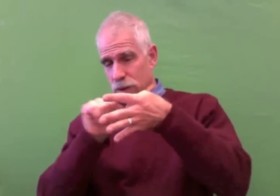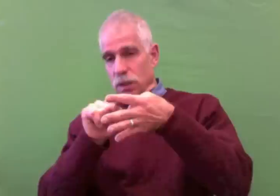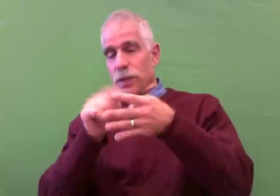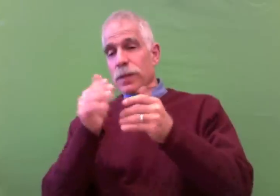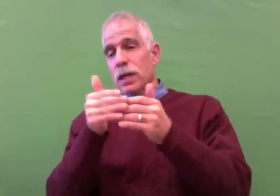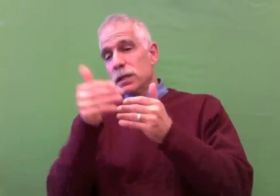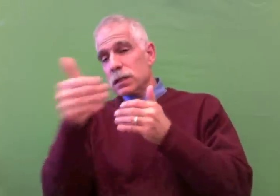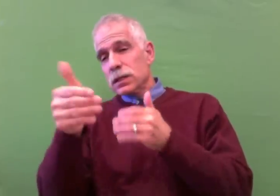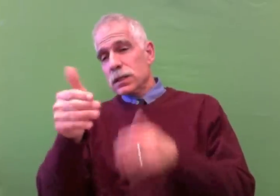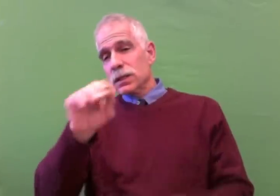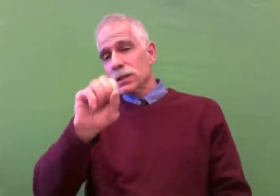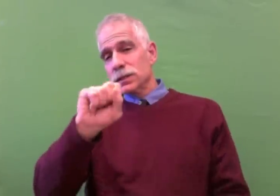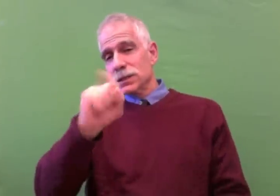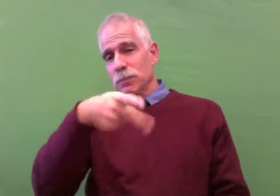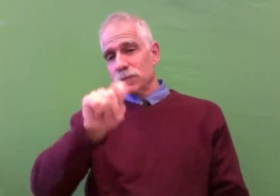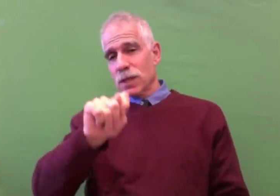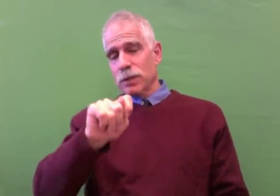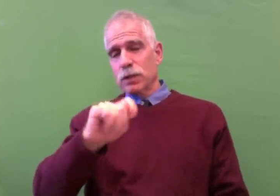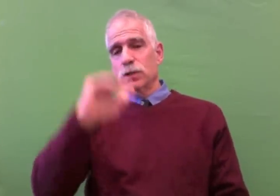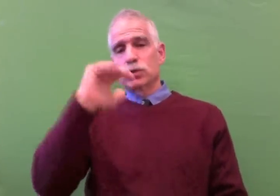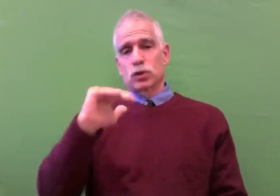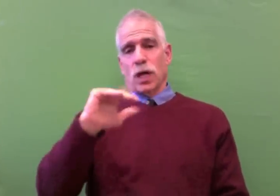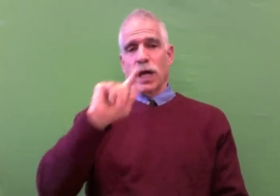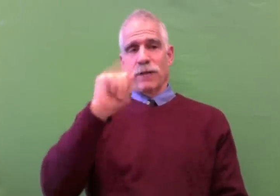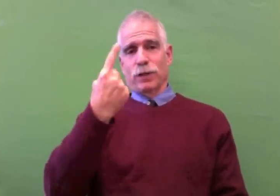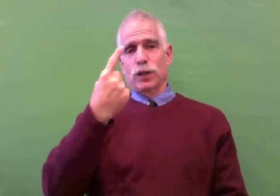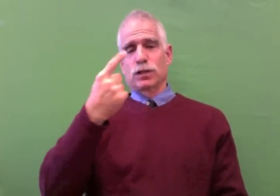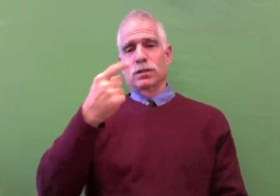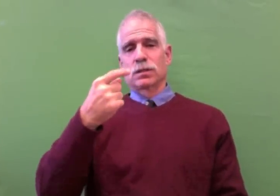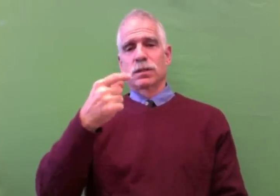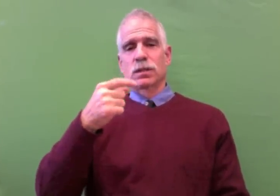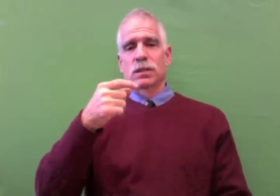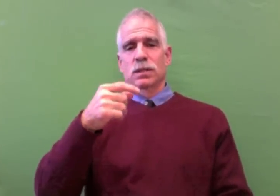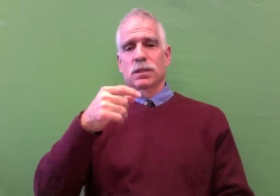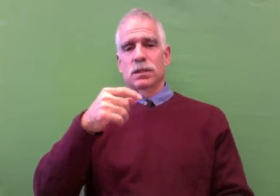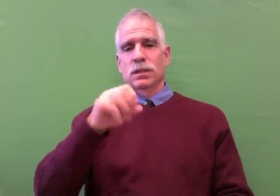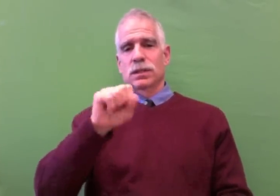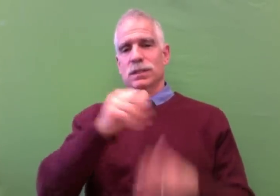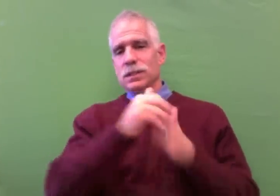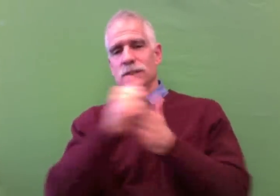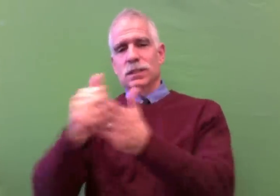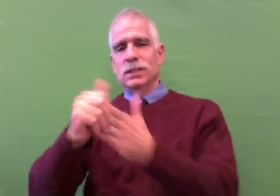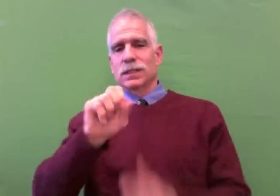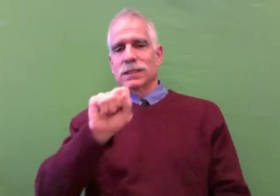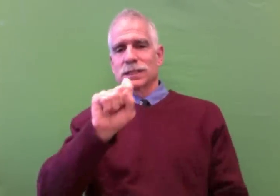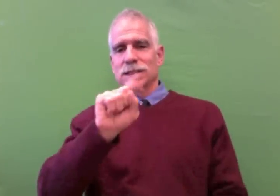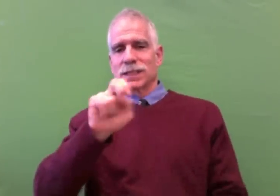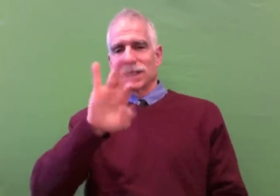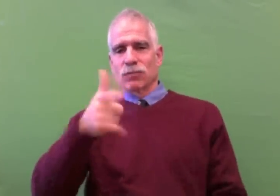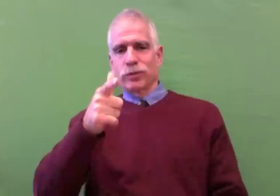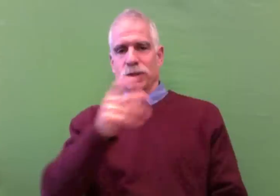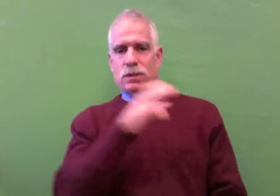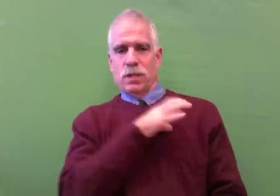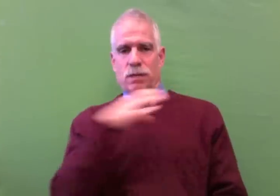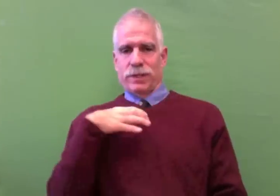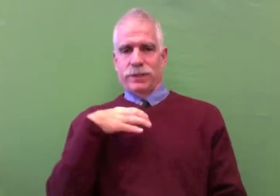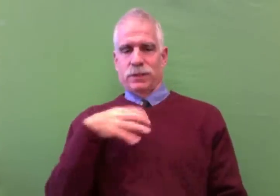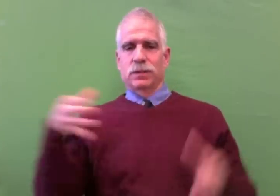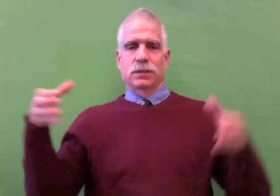After that presentation in July, we had another event in September, where the child